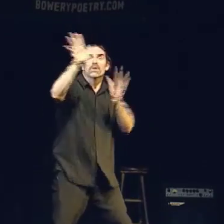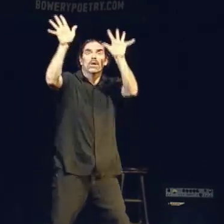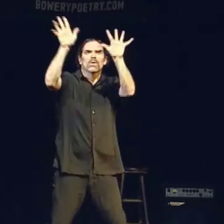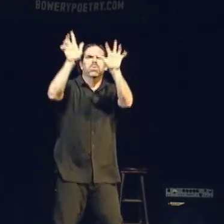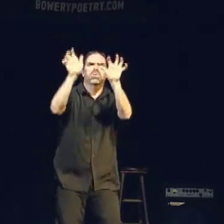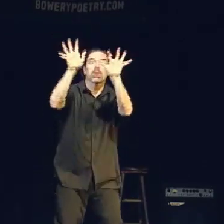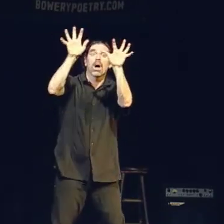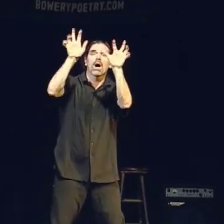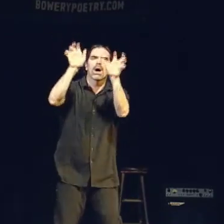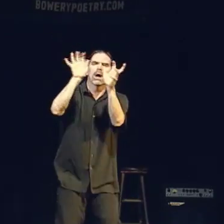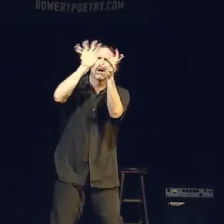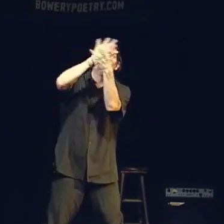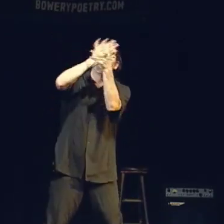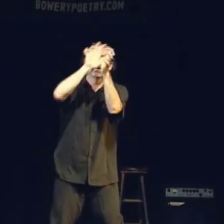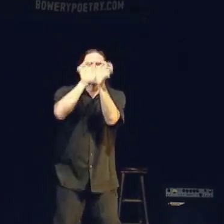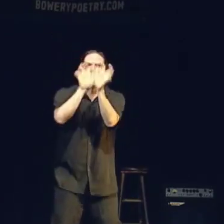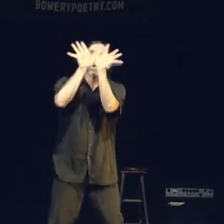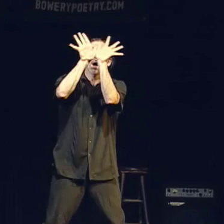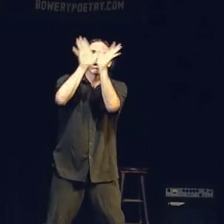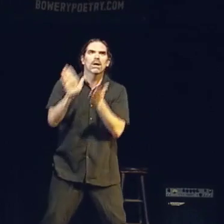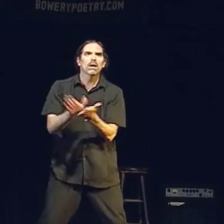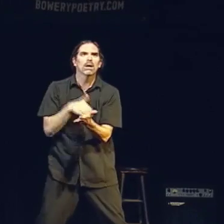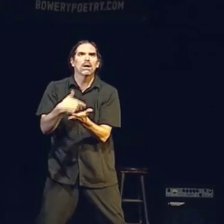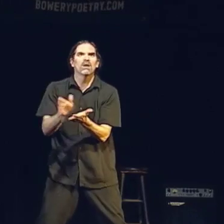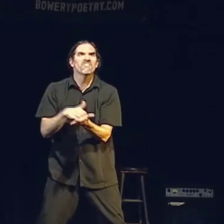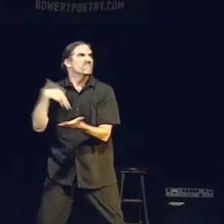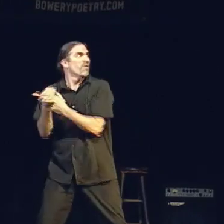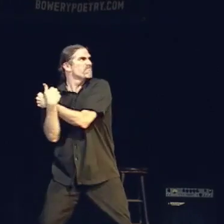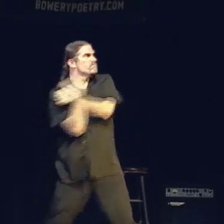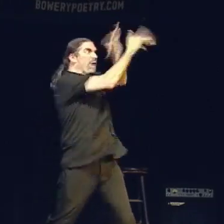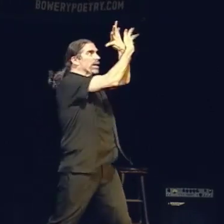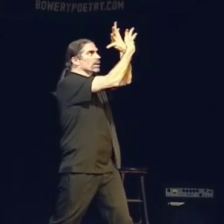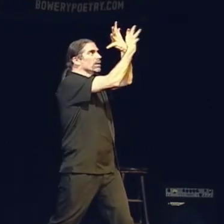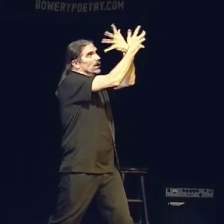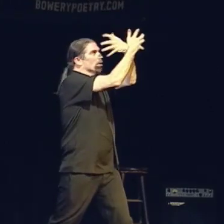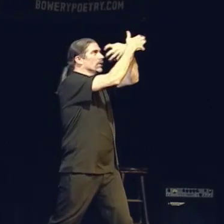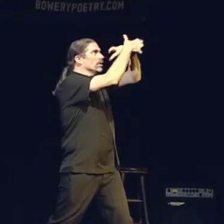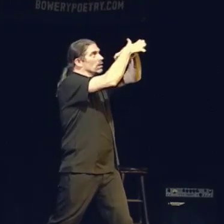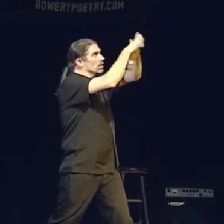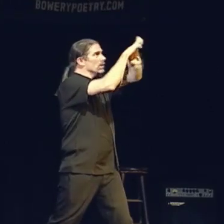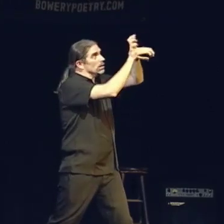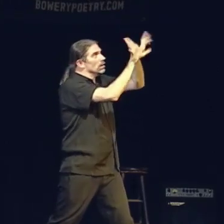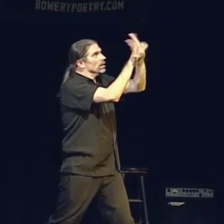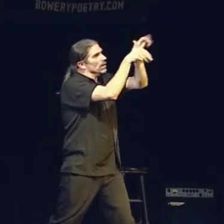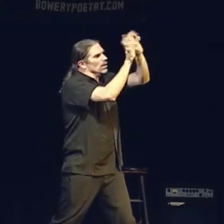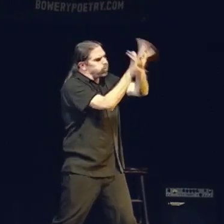Brush. Undergrowth. A red-tailed falcon.